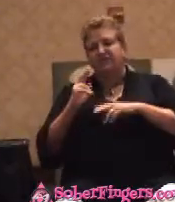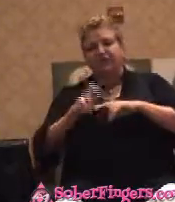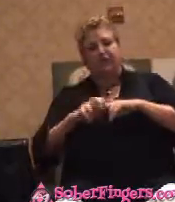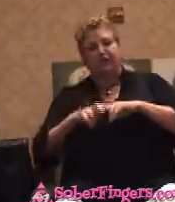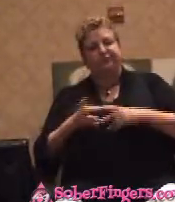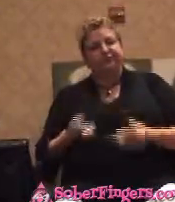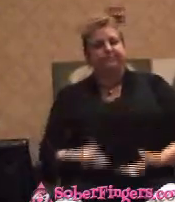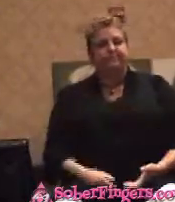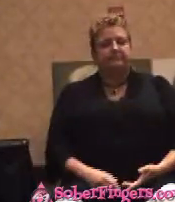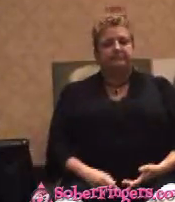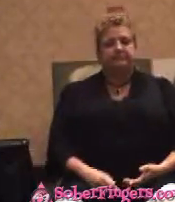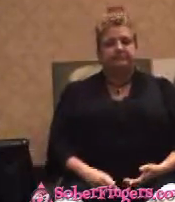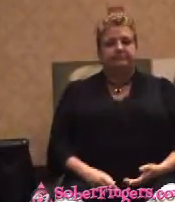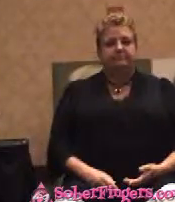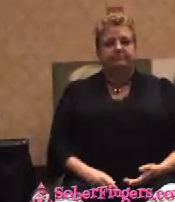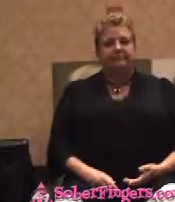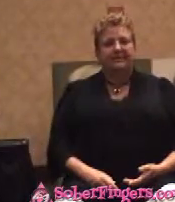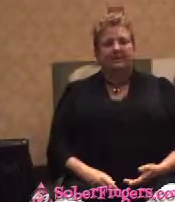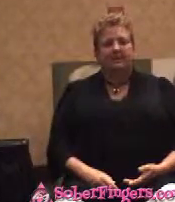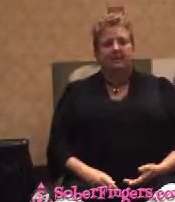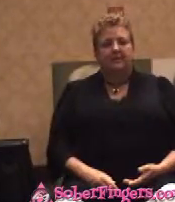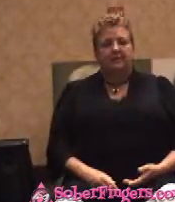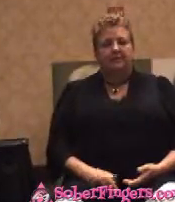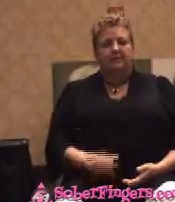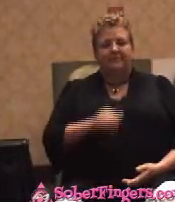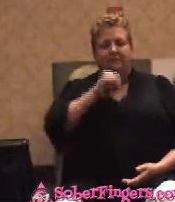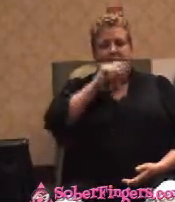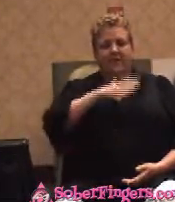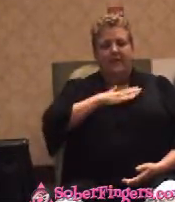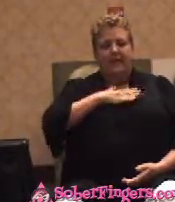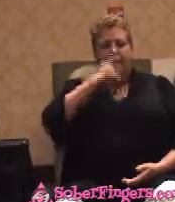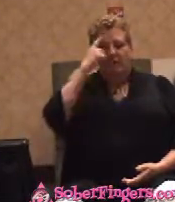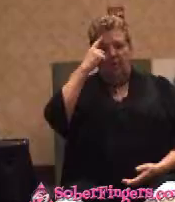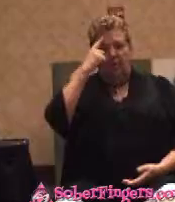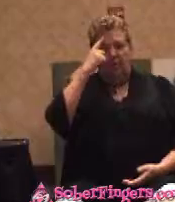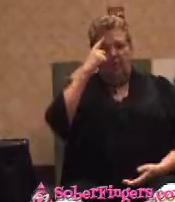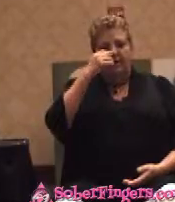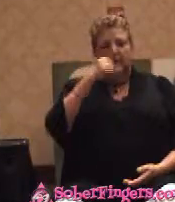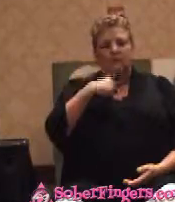And that was not a good thought. I went to the bar and fixed myself one big drink.